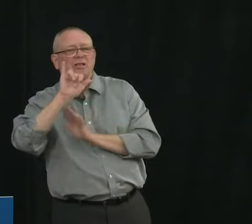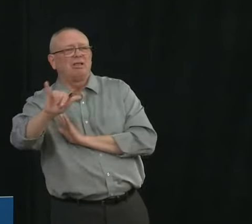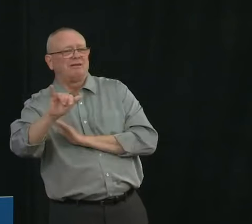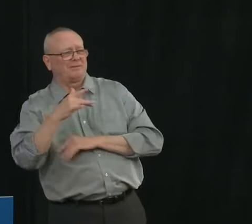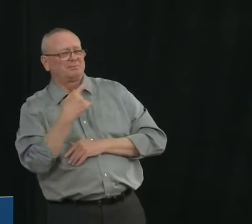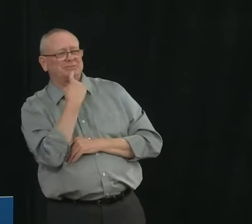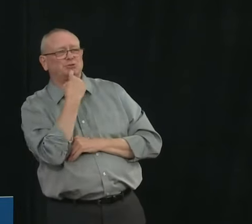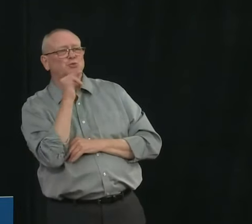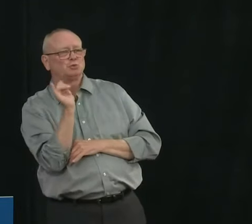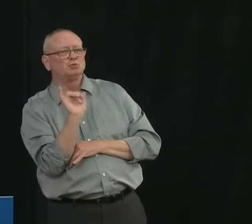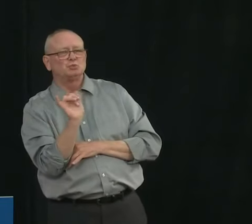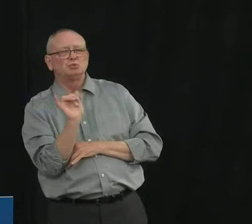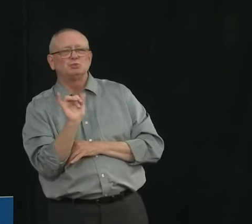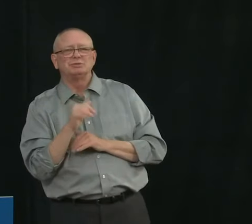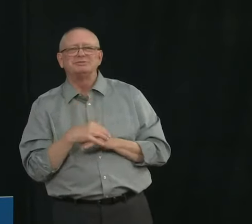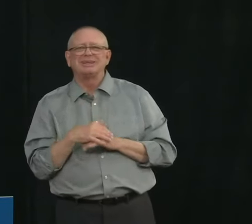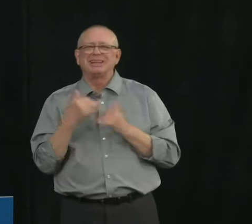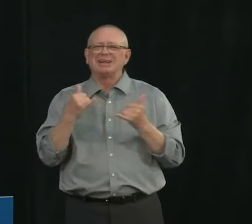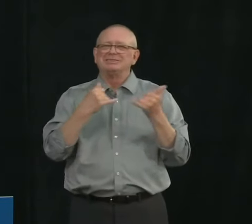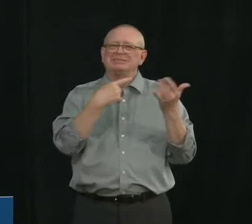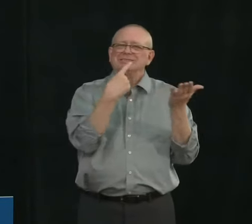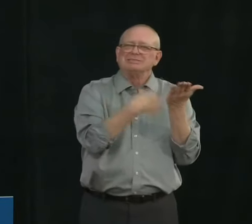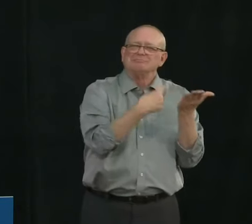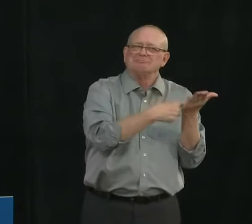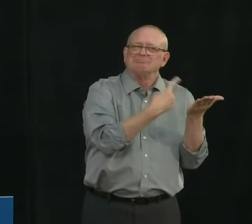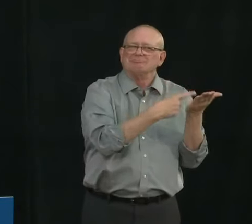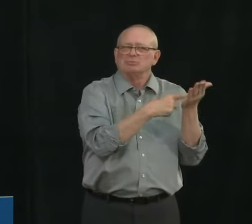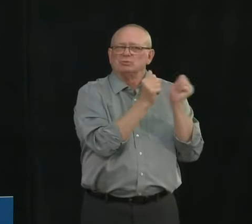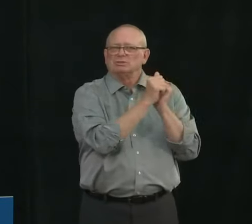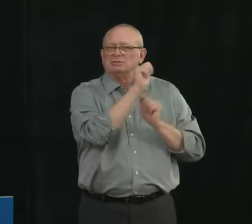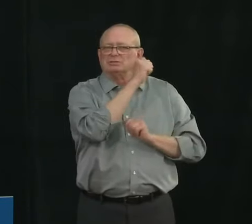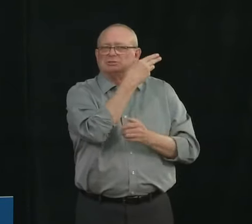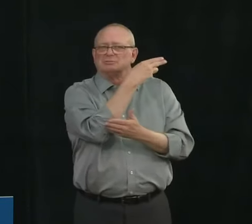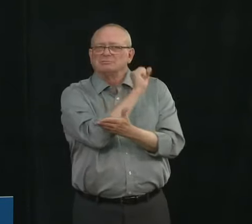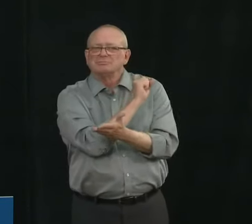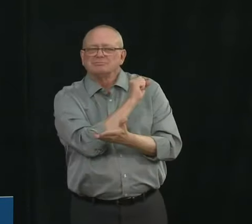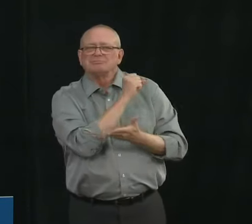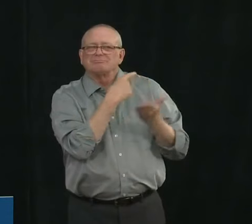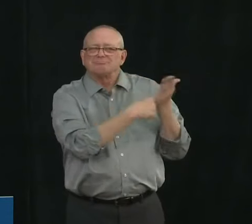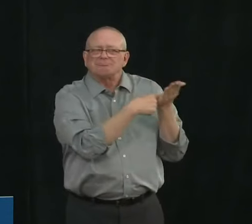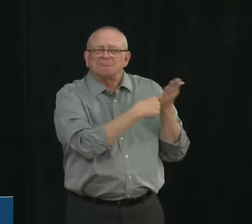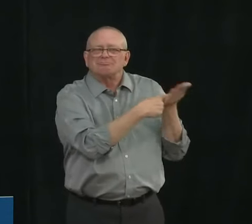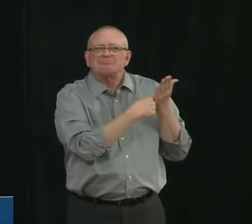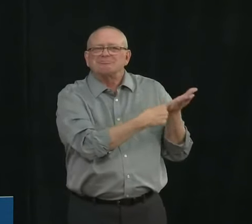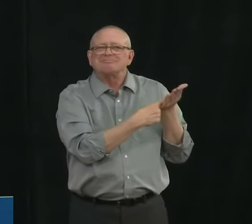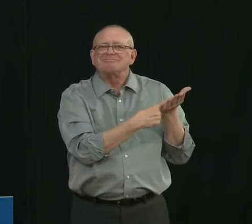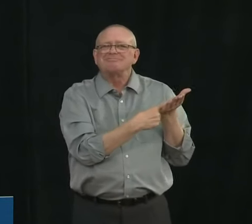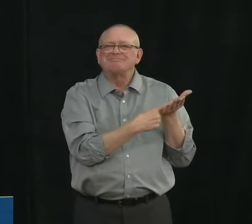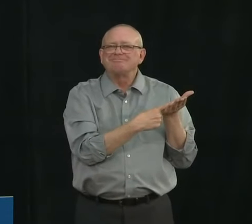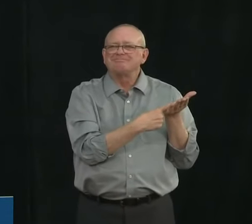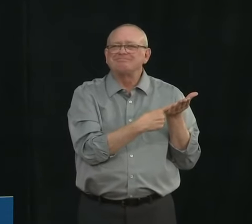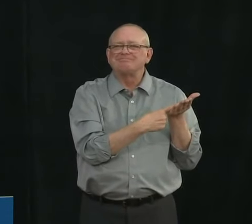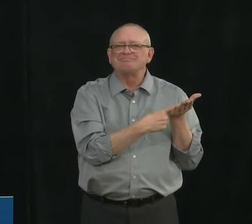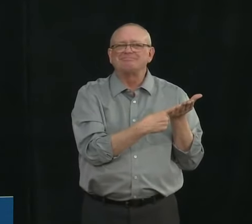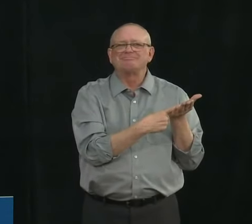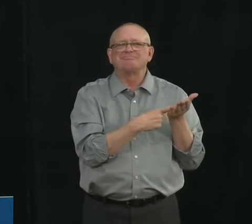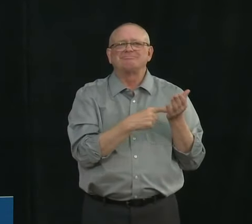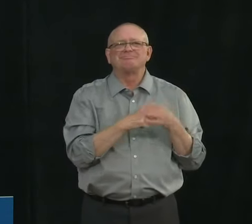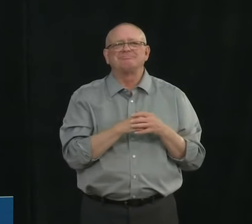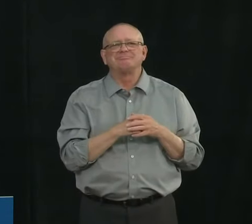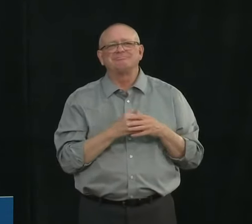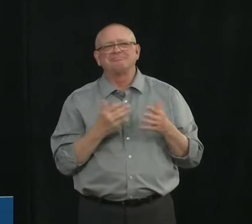conversations with alberta health services about the ahs visitor policy is a organizational policy